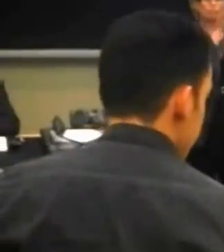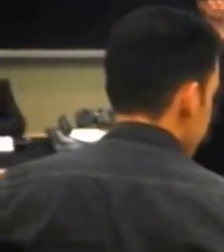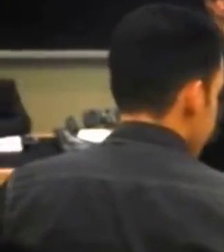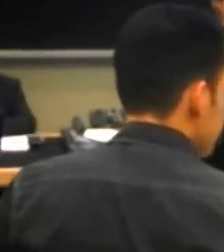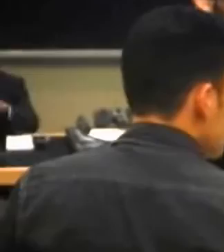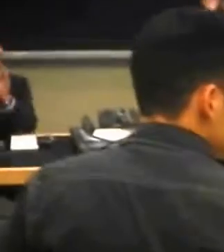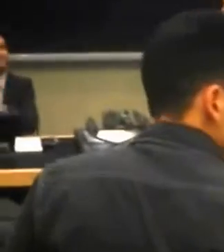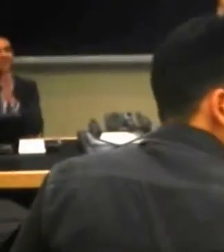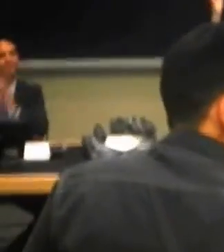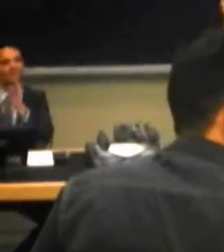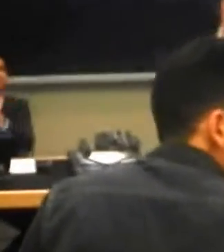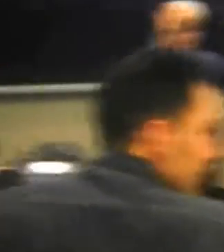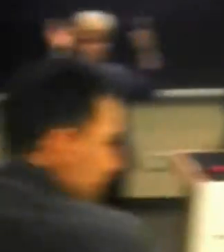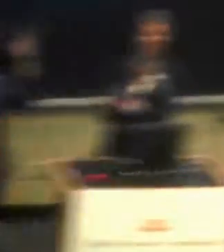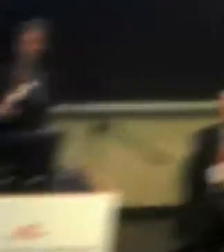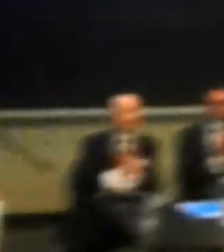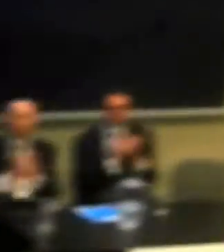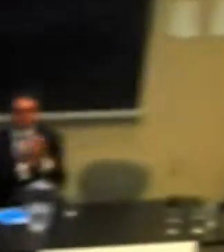of applause.